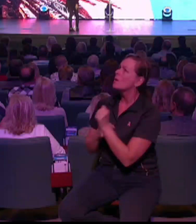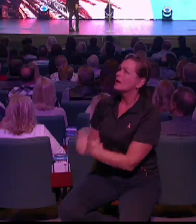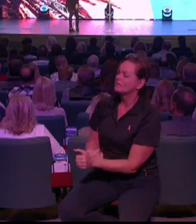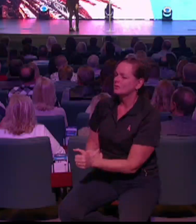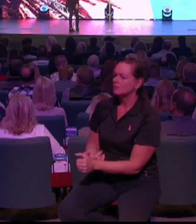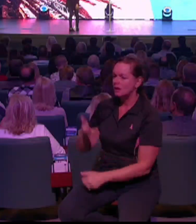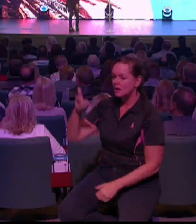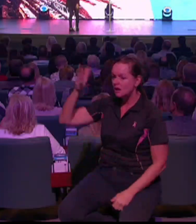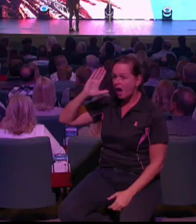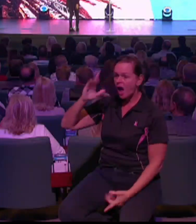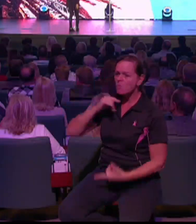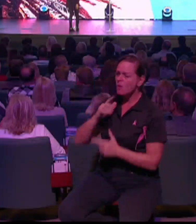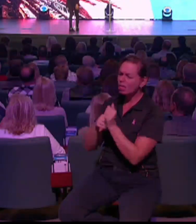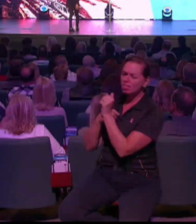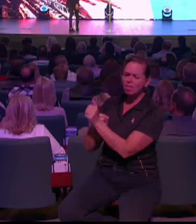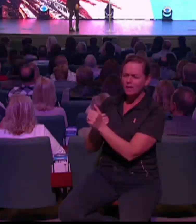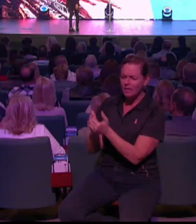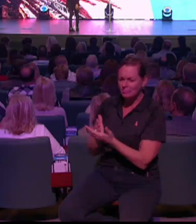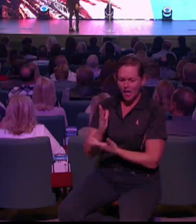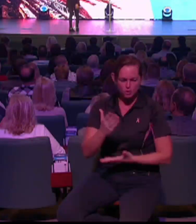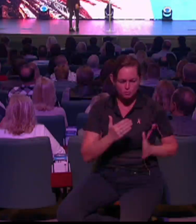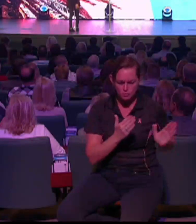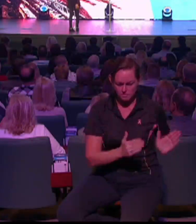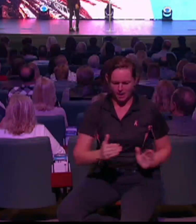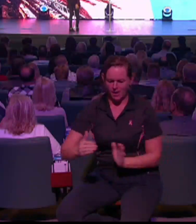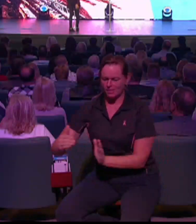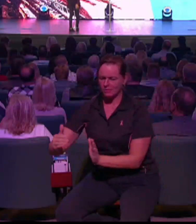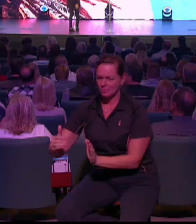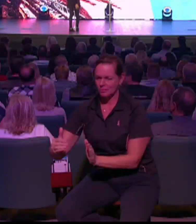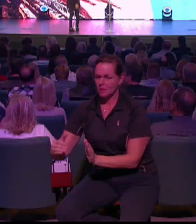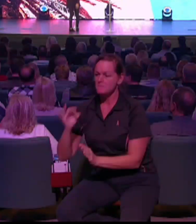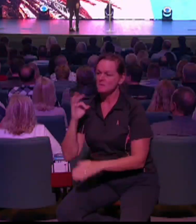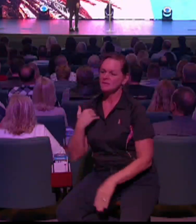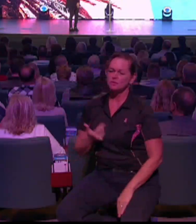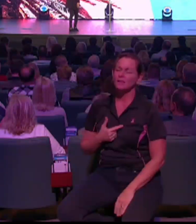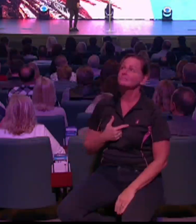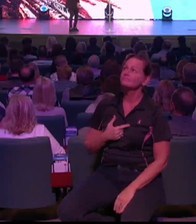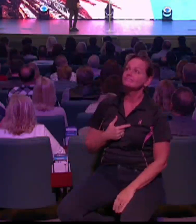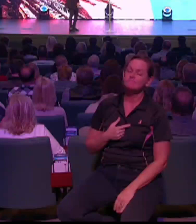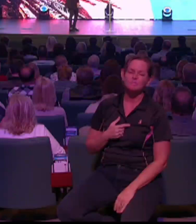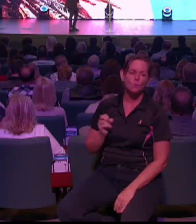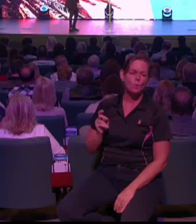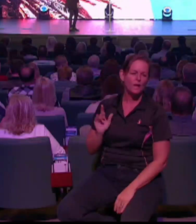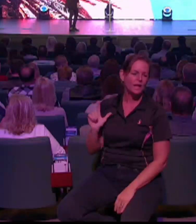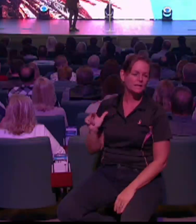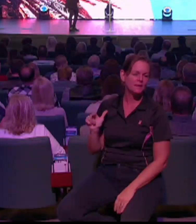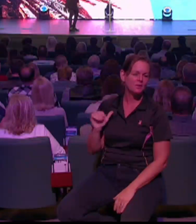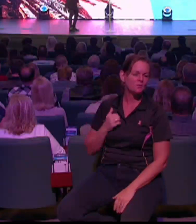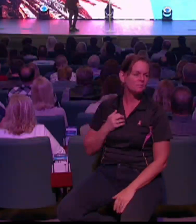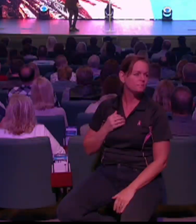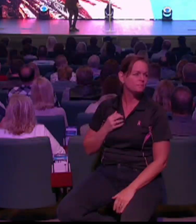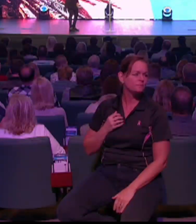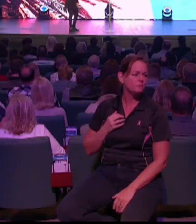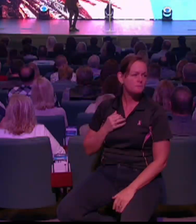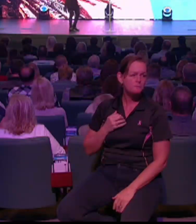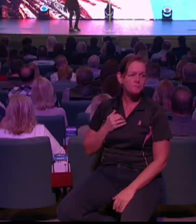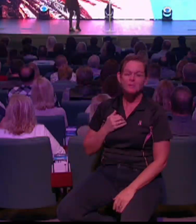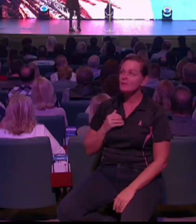And you won't ever ask if you don't know who you are. And you won't know what to ask for if you don't know when you are. We are in an